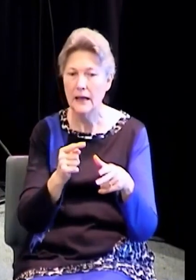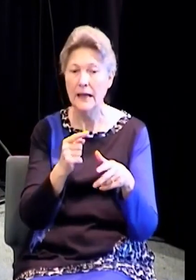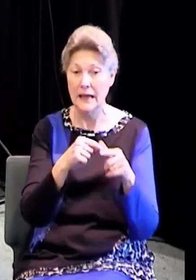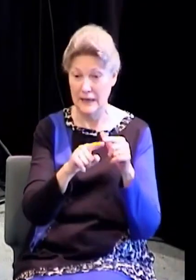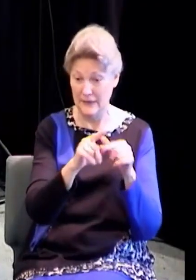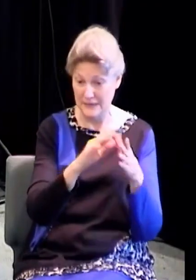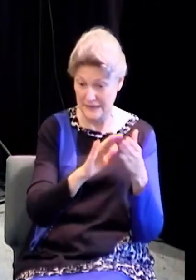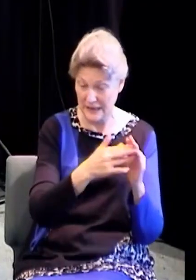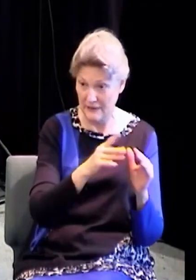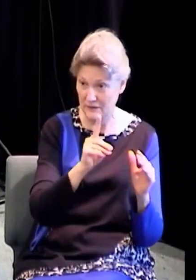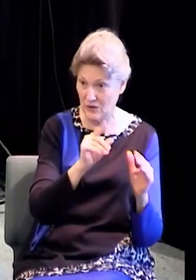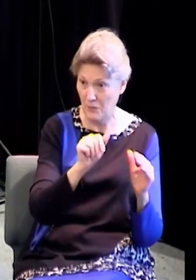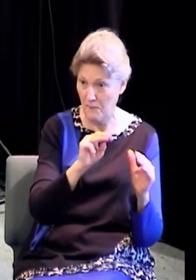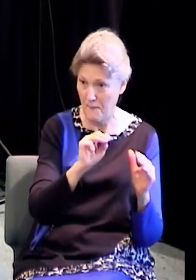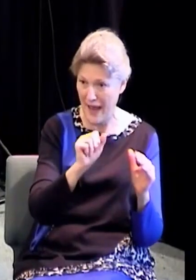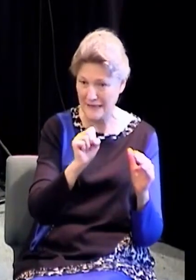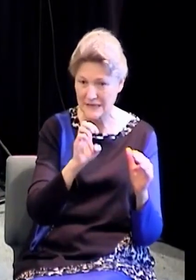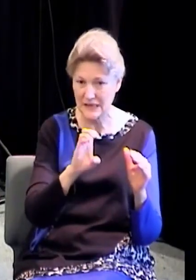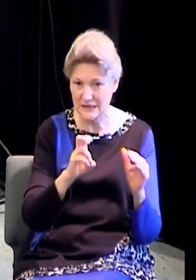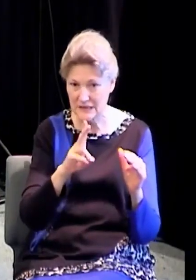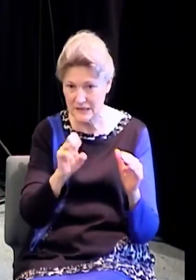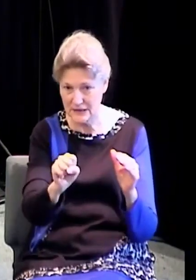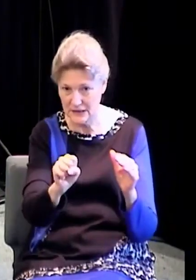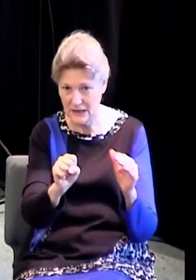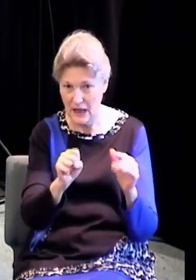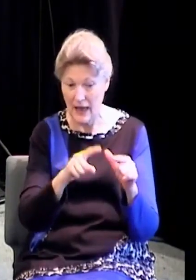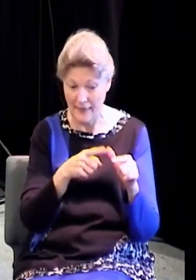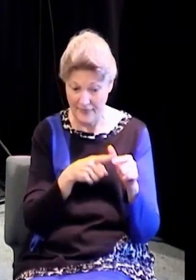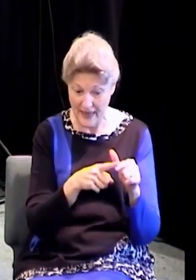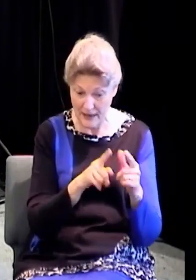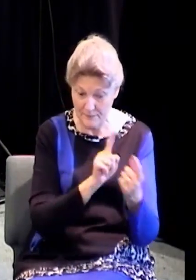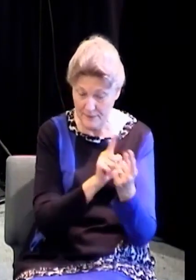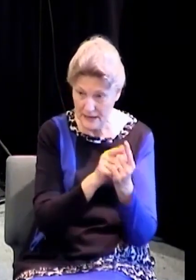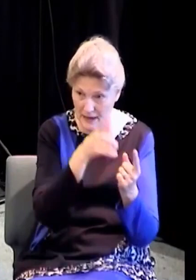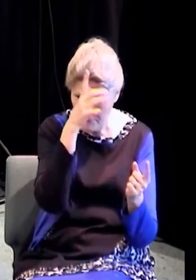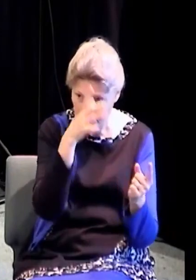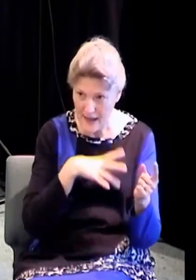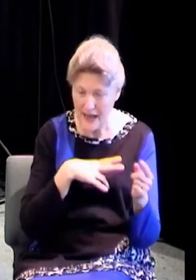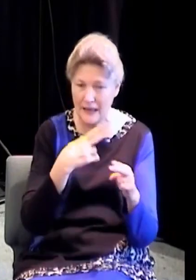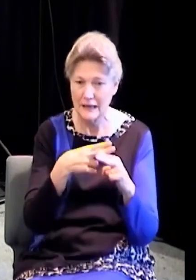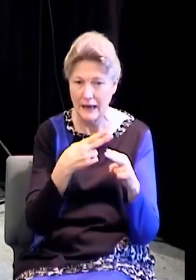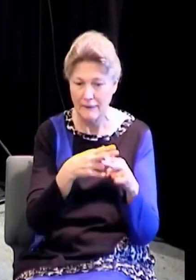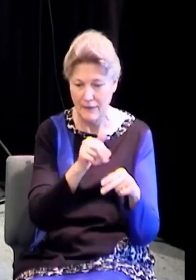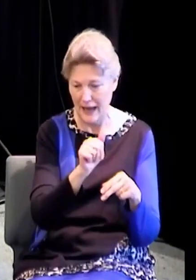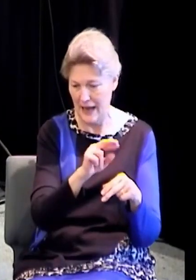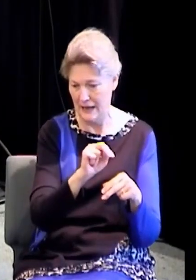He baptized him. Saul got the Holy Ghost. He was born of water and he was born of spirit and he wrote half the New Testament.